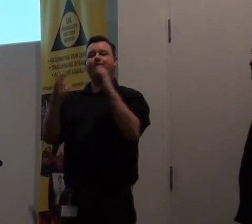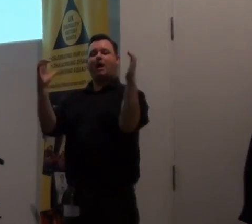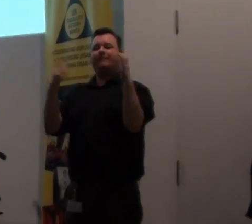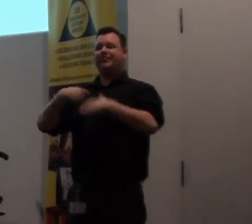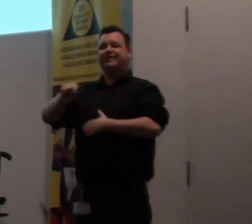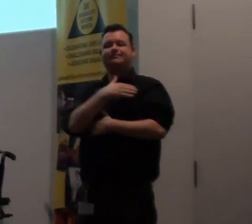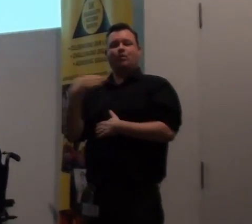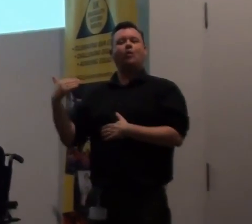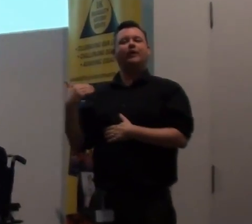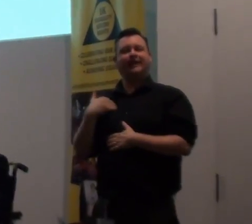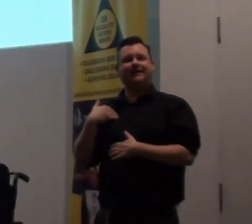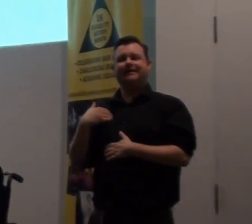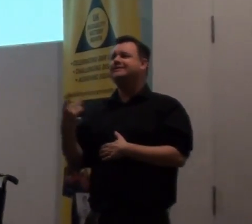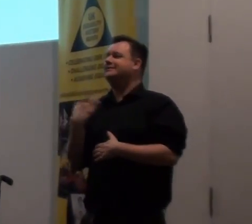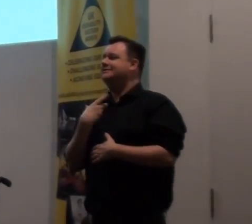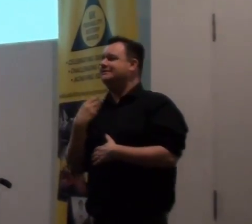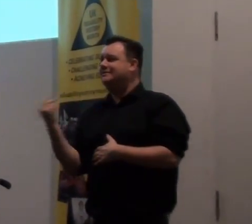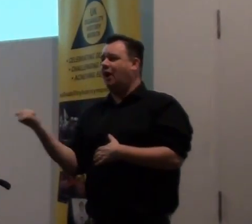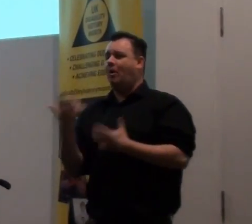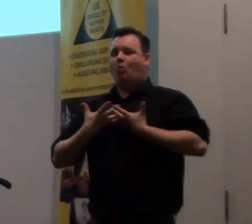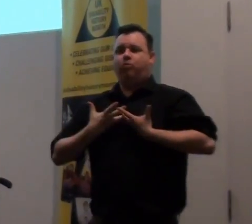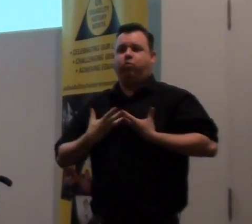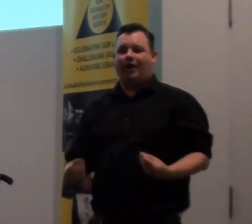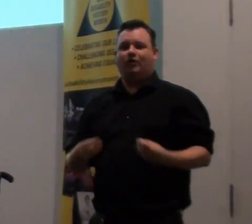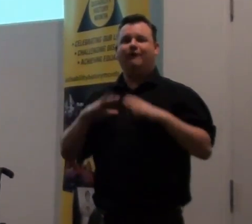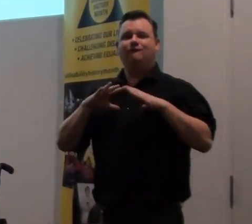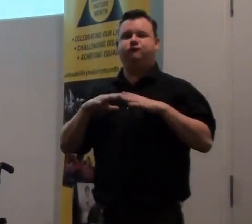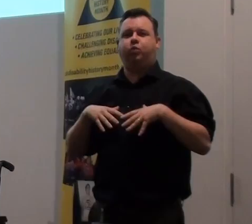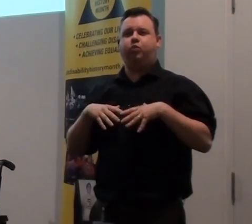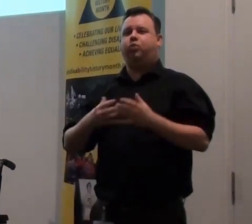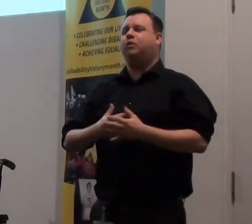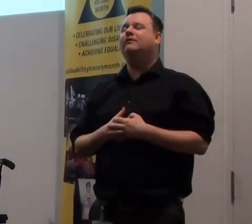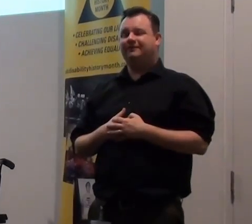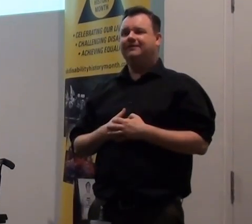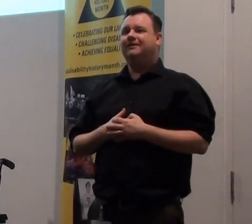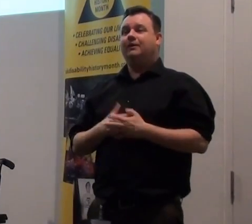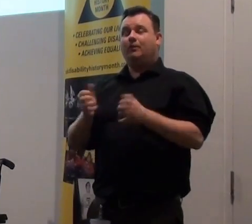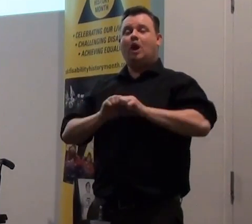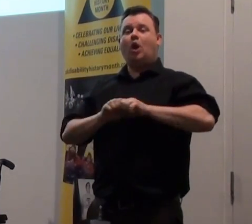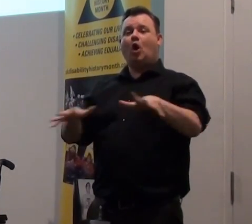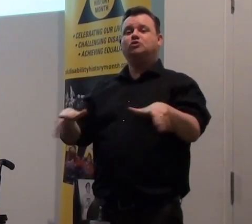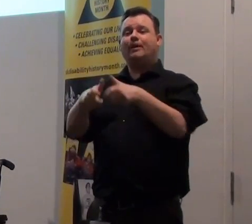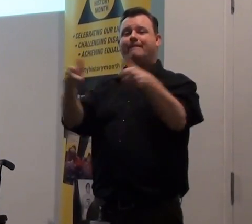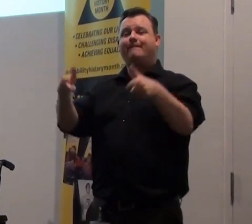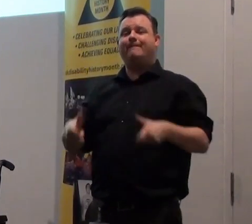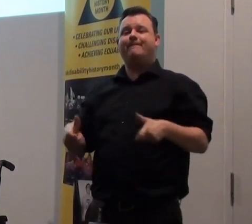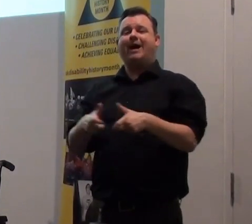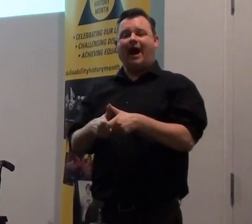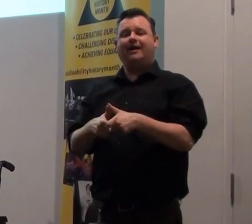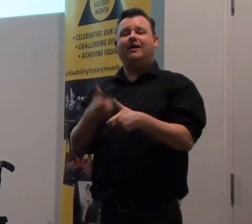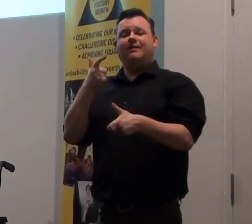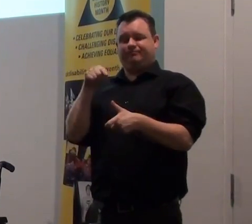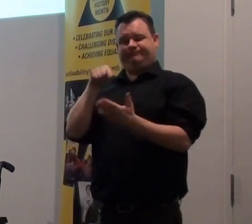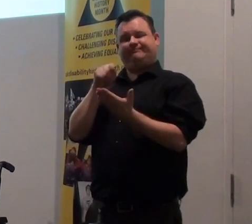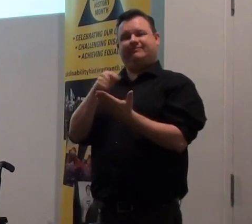So some of us are a bit worn out. Well, launched a pack for the history of